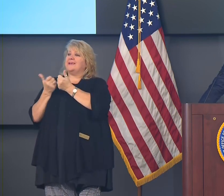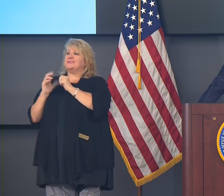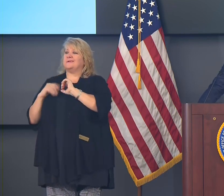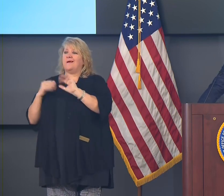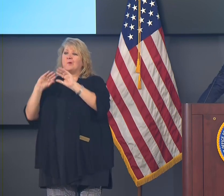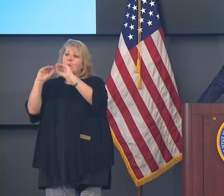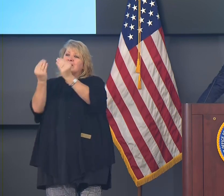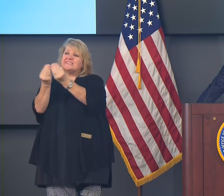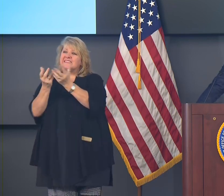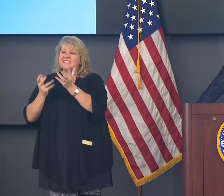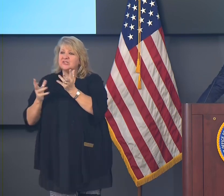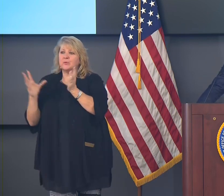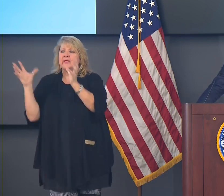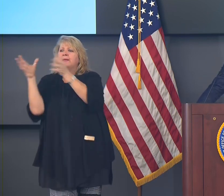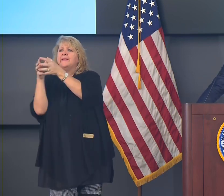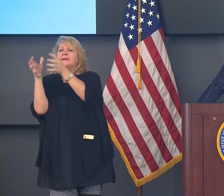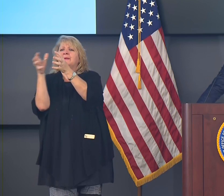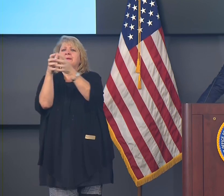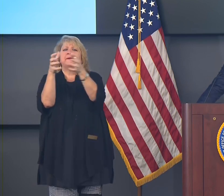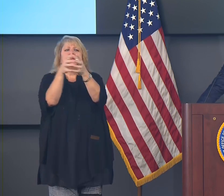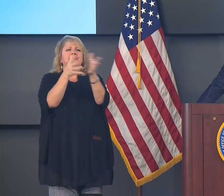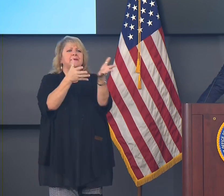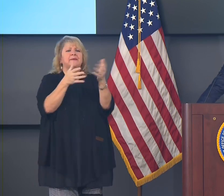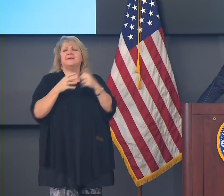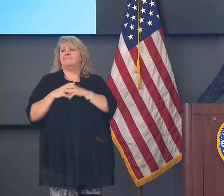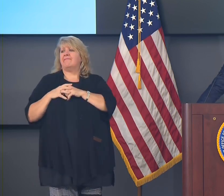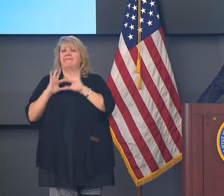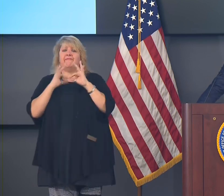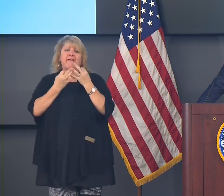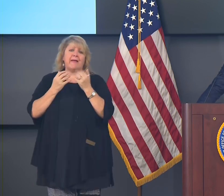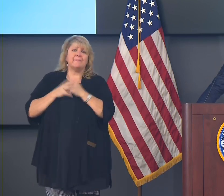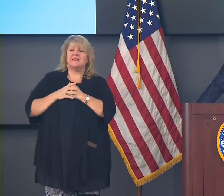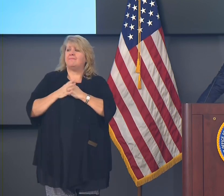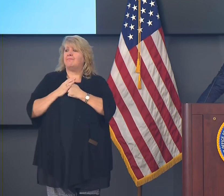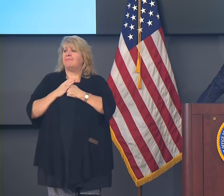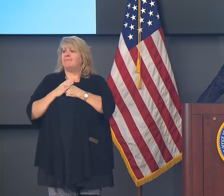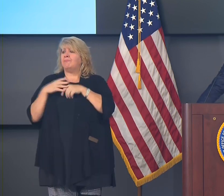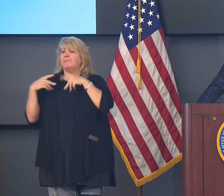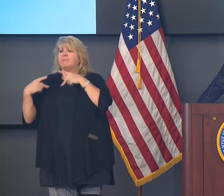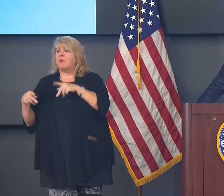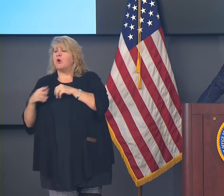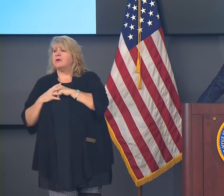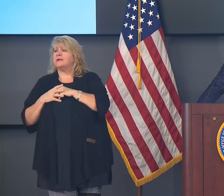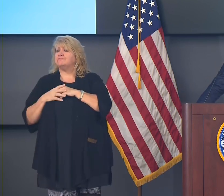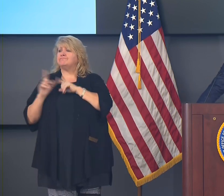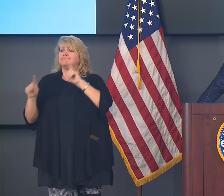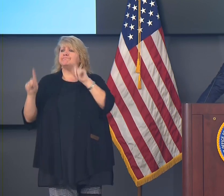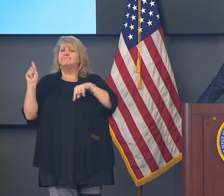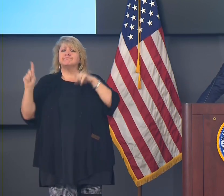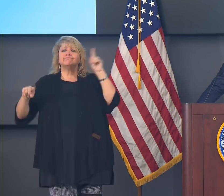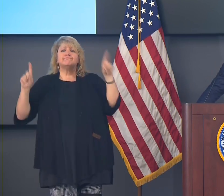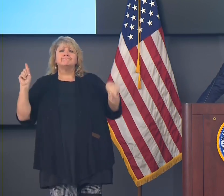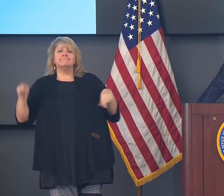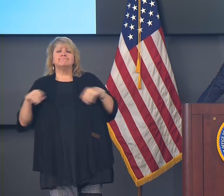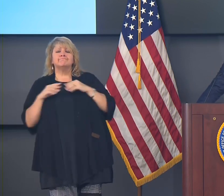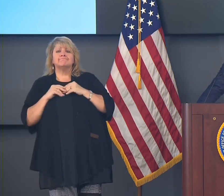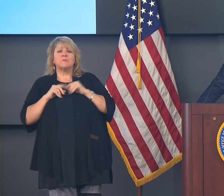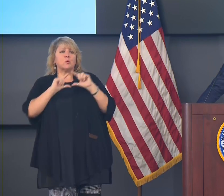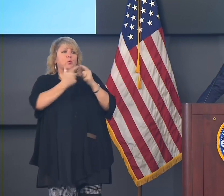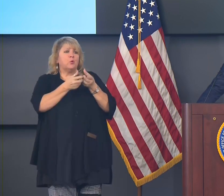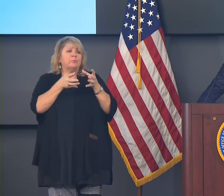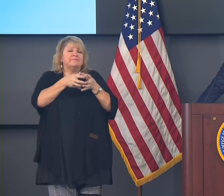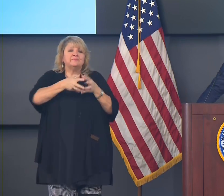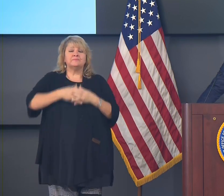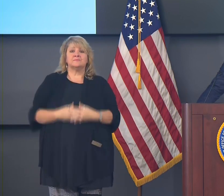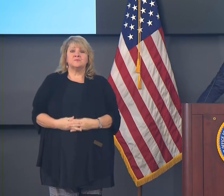Holiday parties are recipe for disaster right now. Nobody likes a good party more than I do. Nobody likes a Christmas